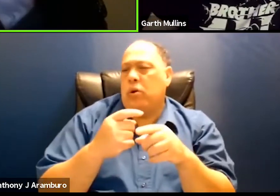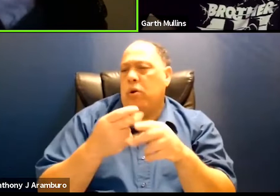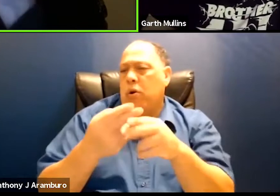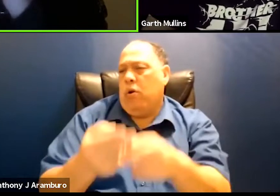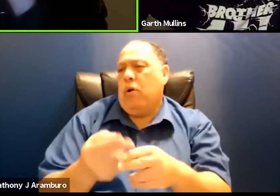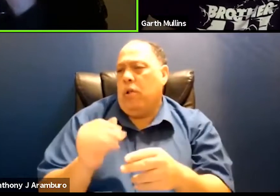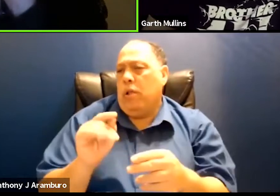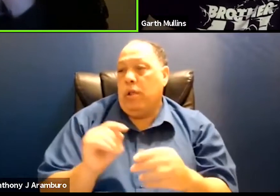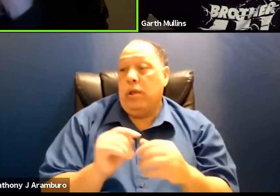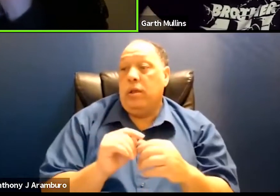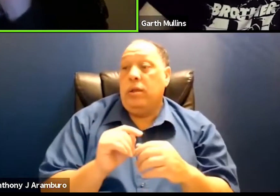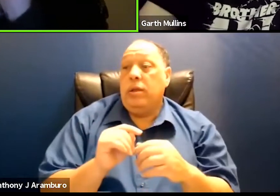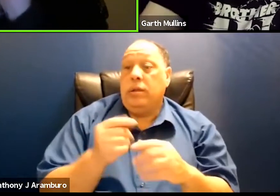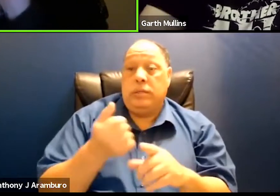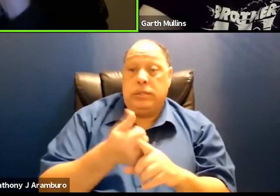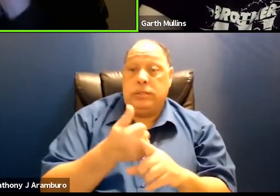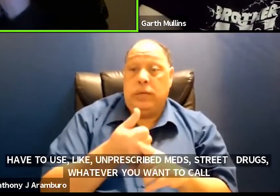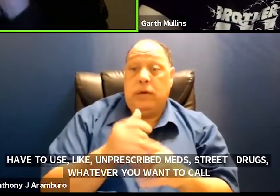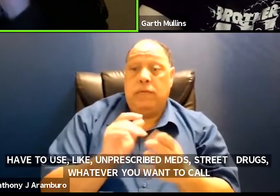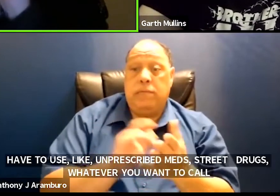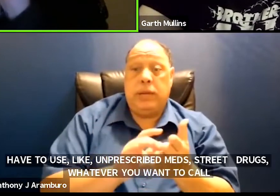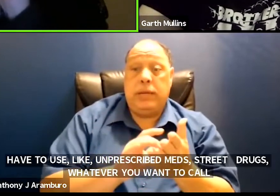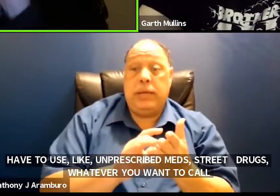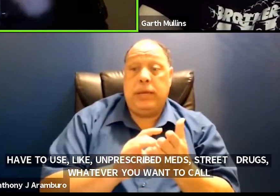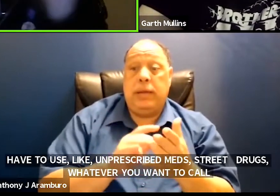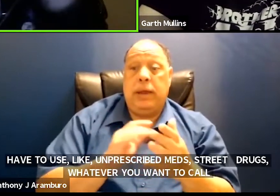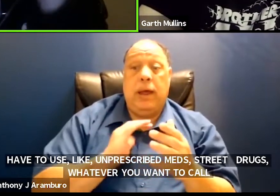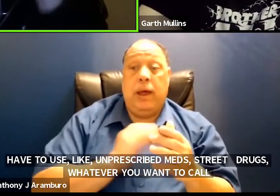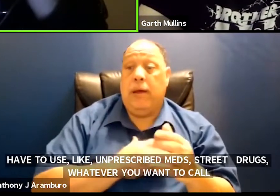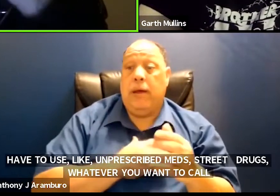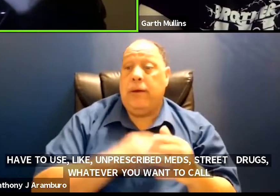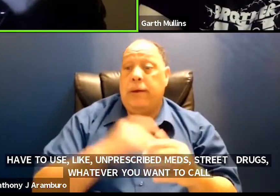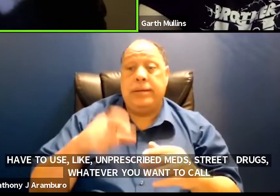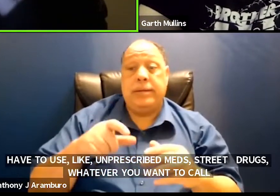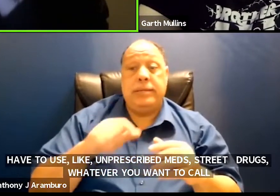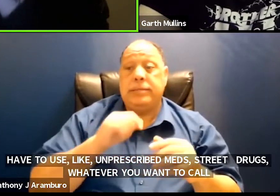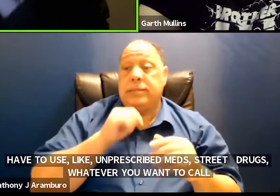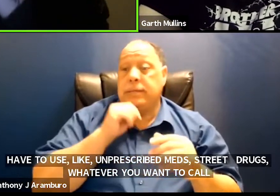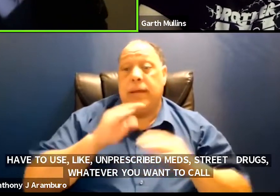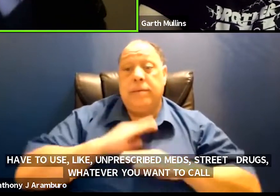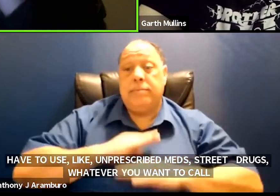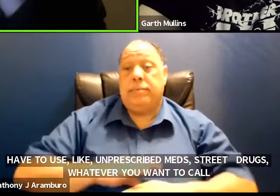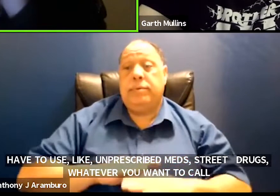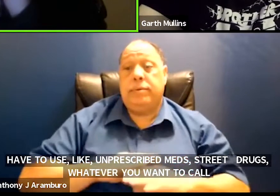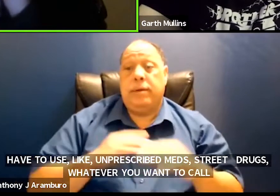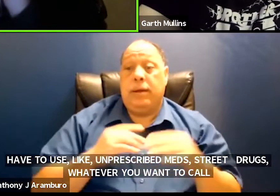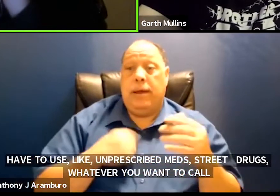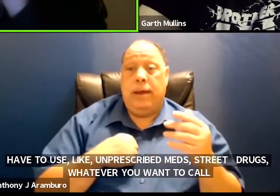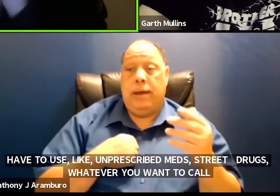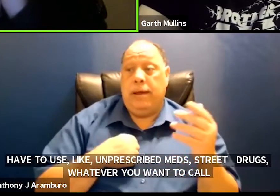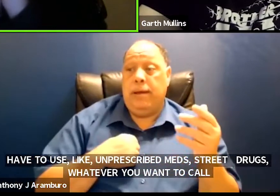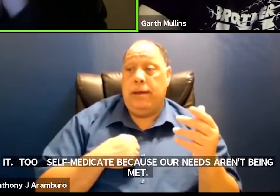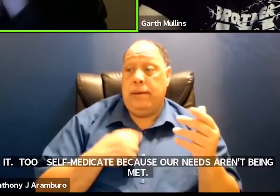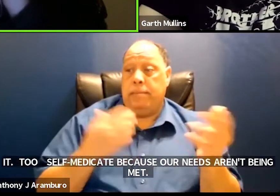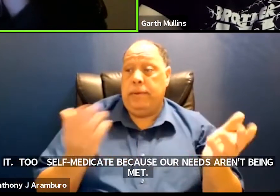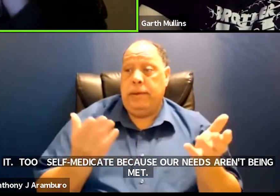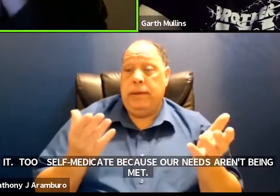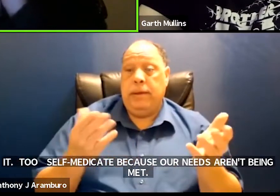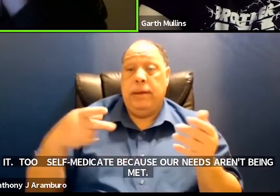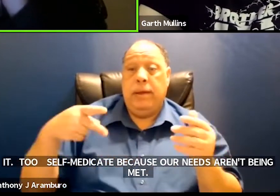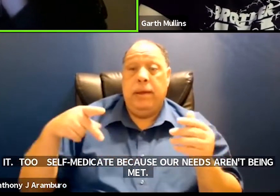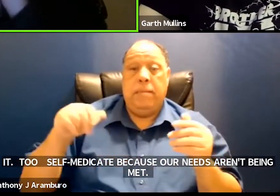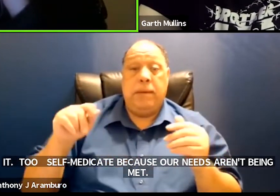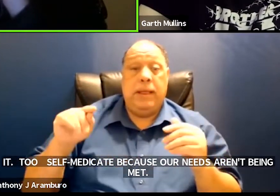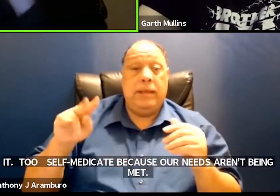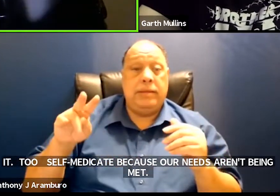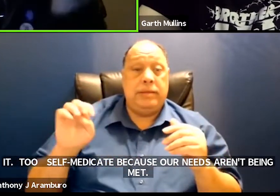to self-medicate because our needs aren't being met like hi right here um as a palliative care patient who doesn't